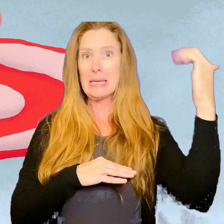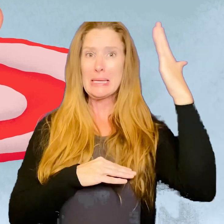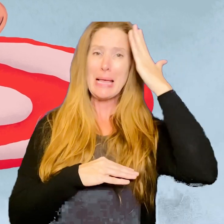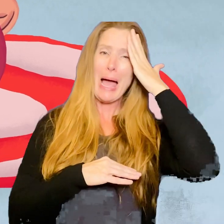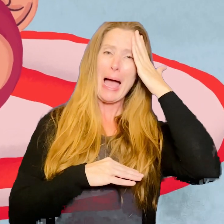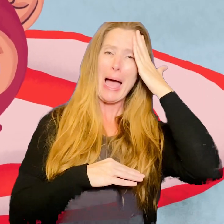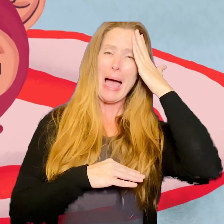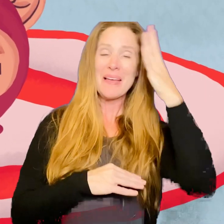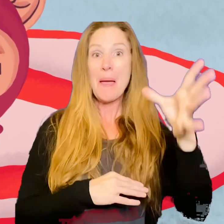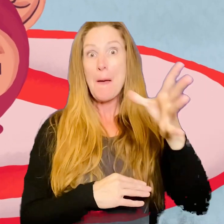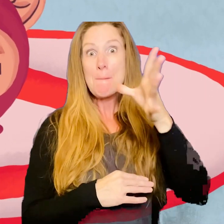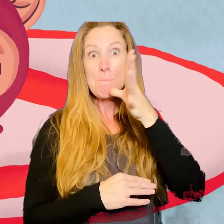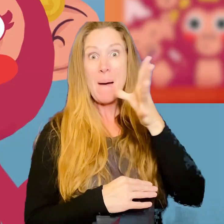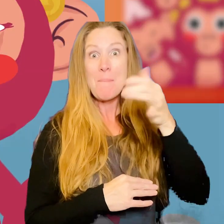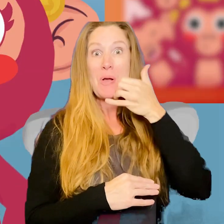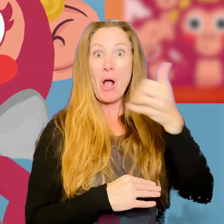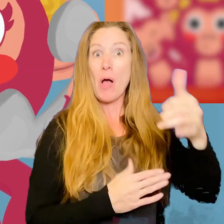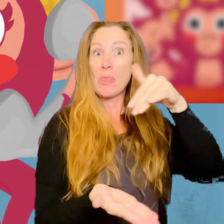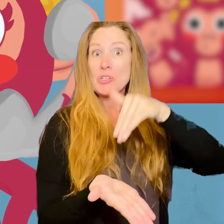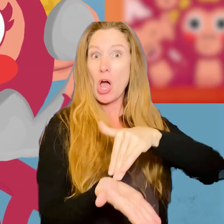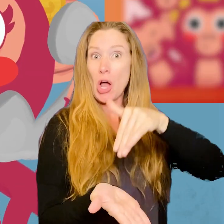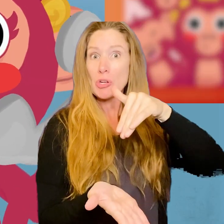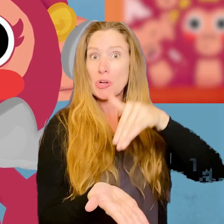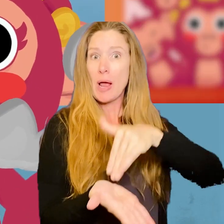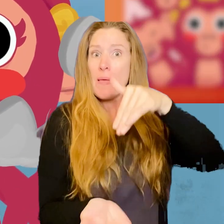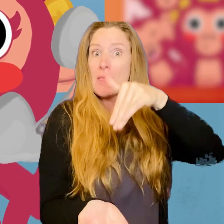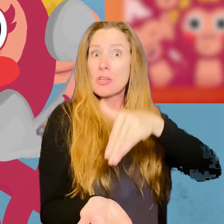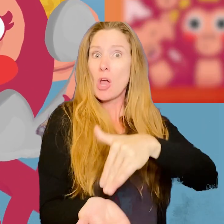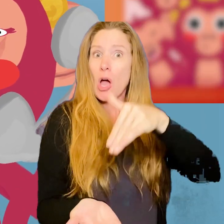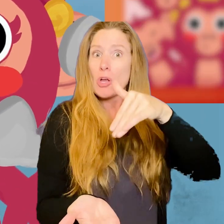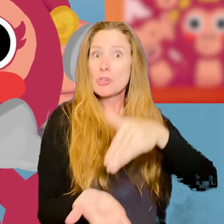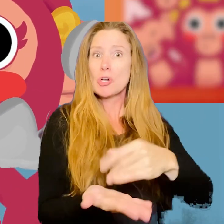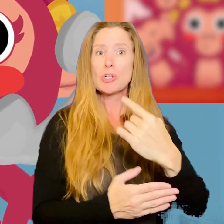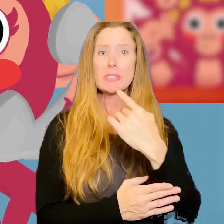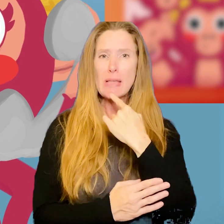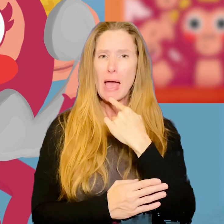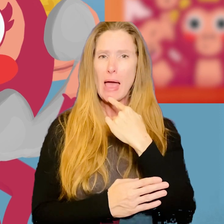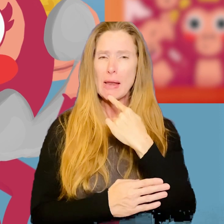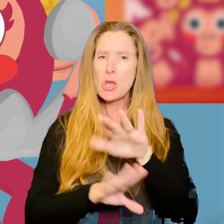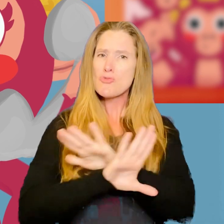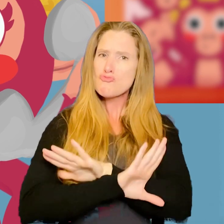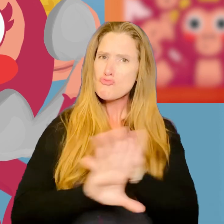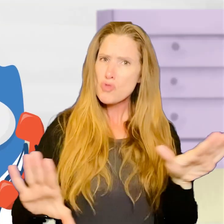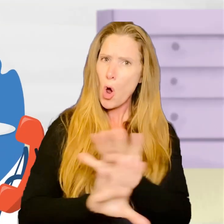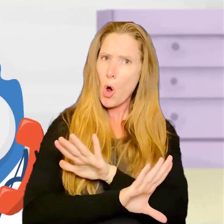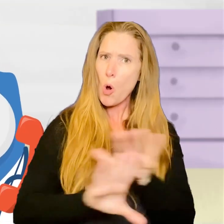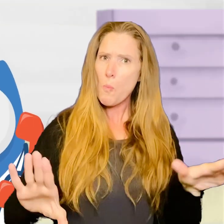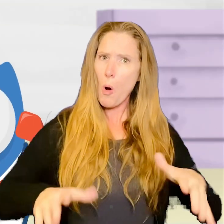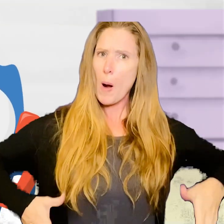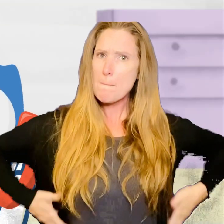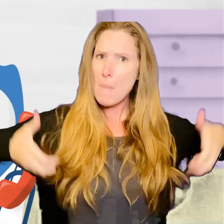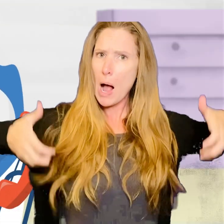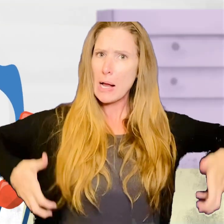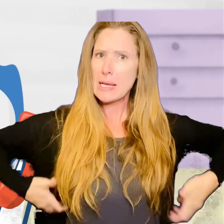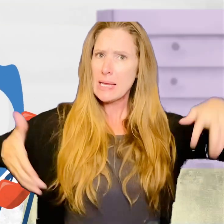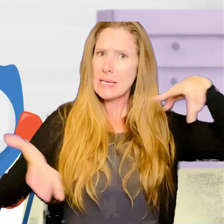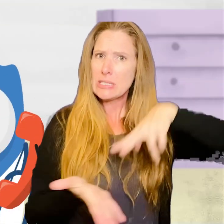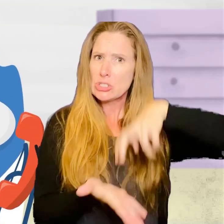his head Mama called the doctor and the doctor said No more monkeys